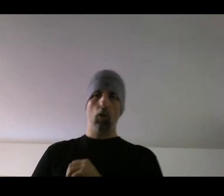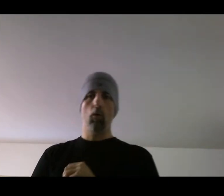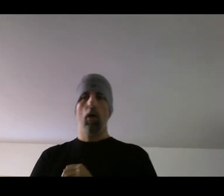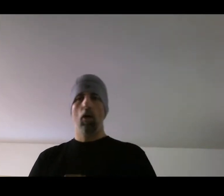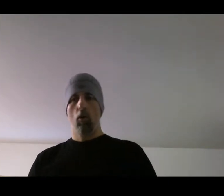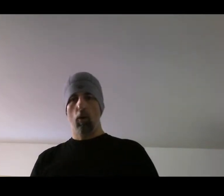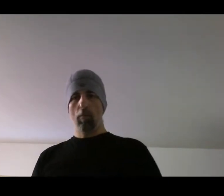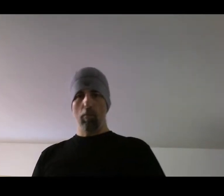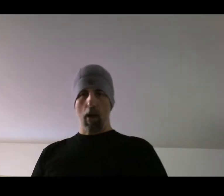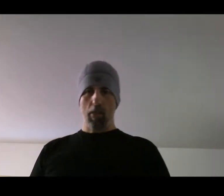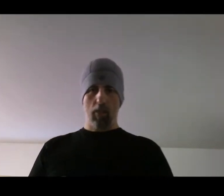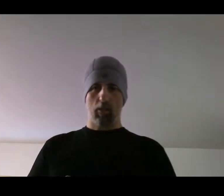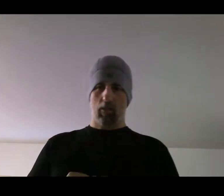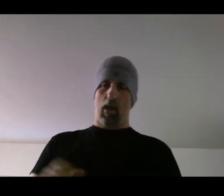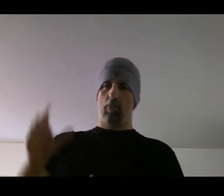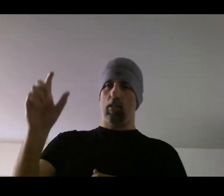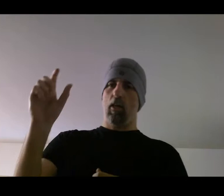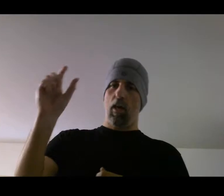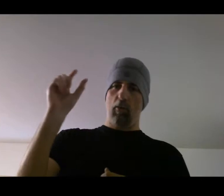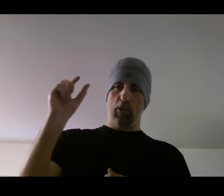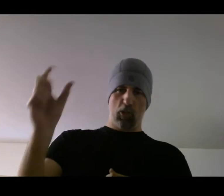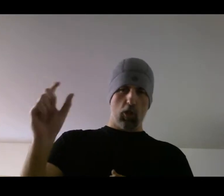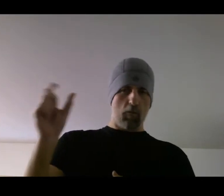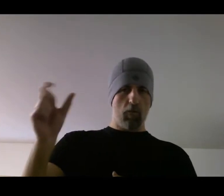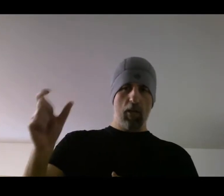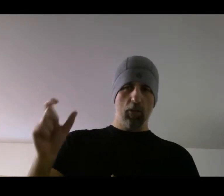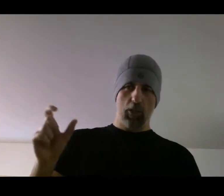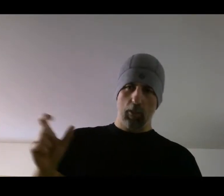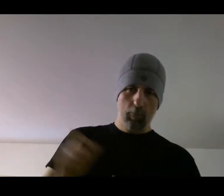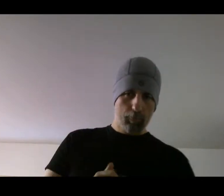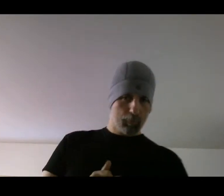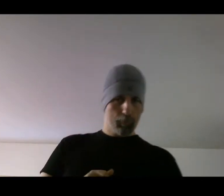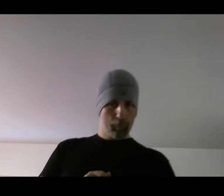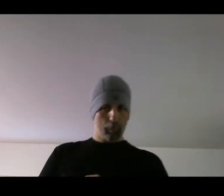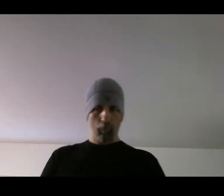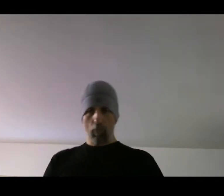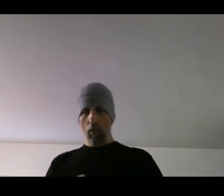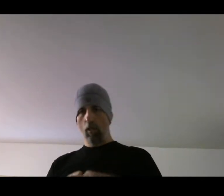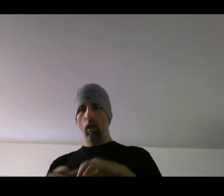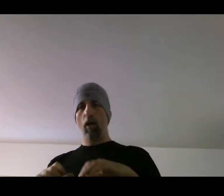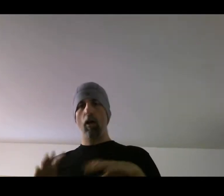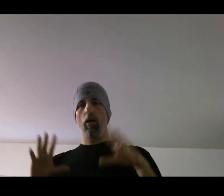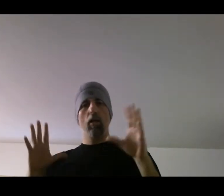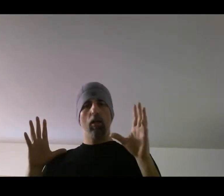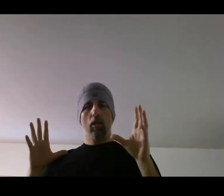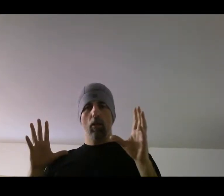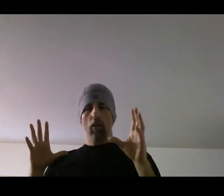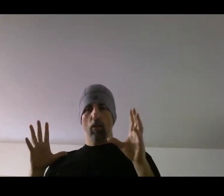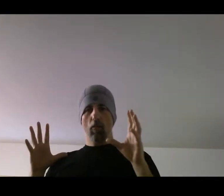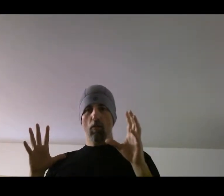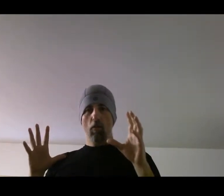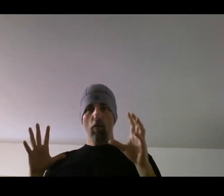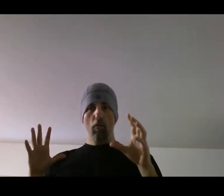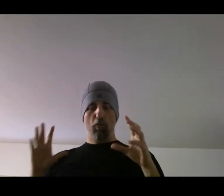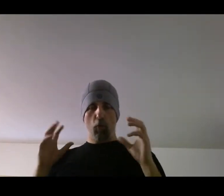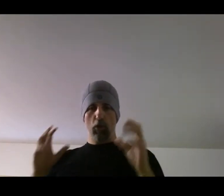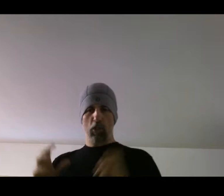what I mean by this is having a reserve of energy for just